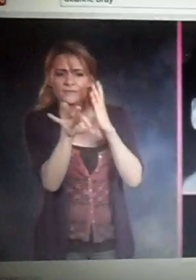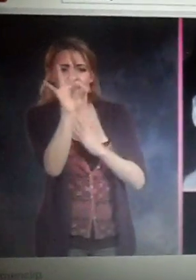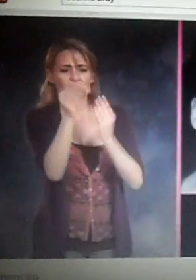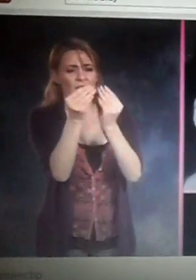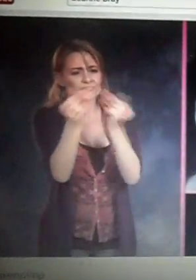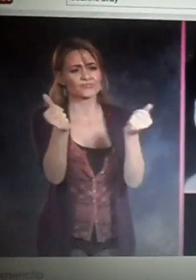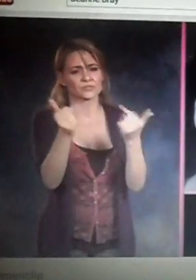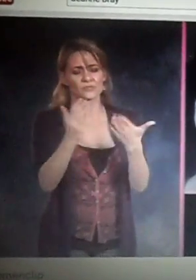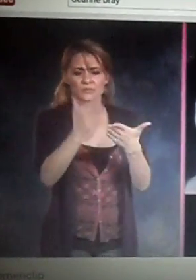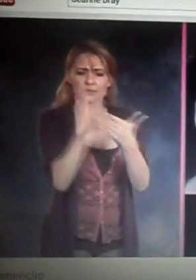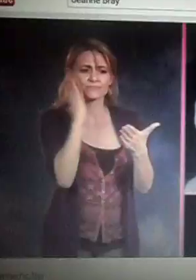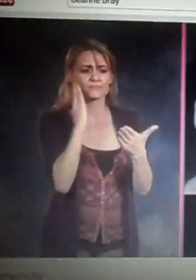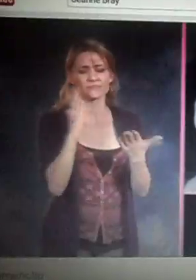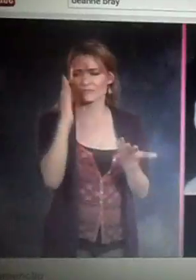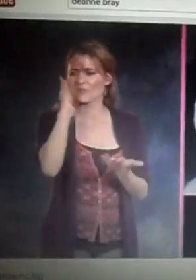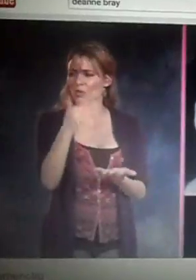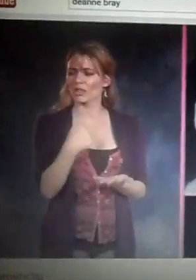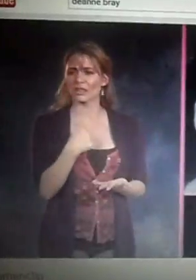bring an end to the disease.